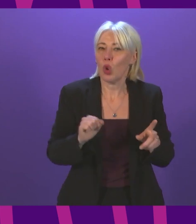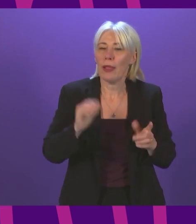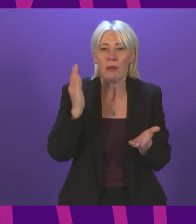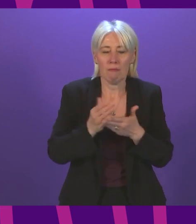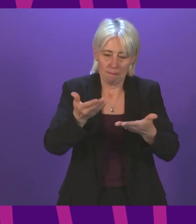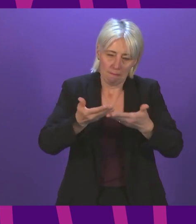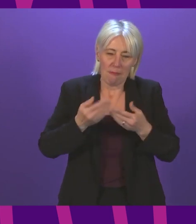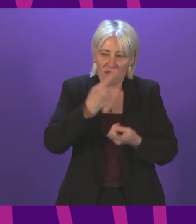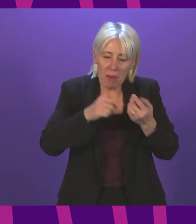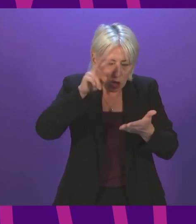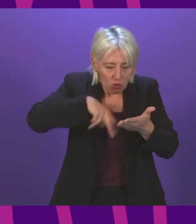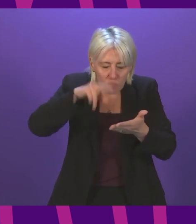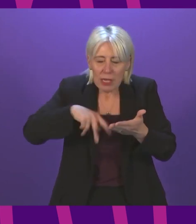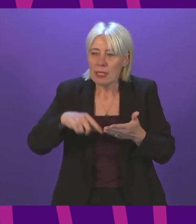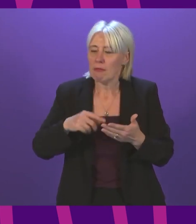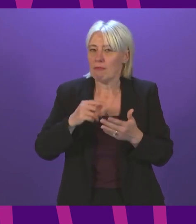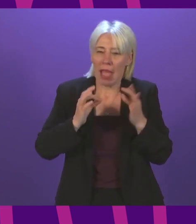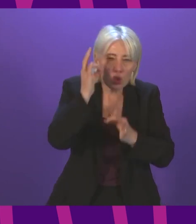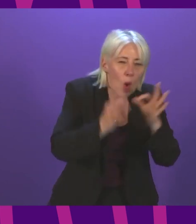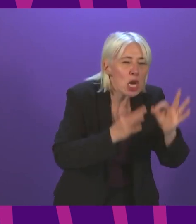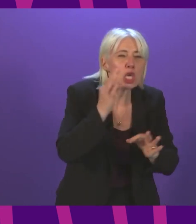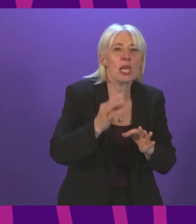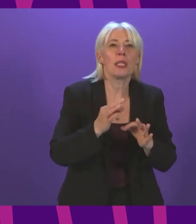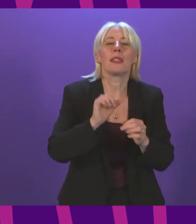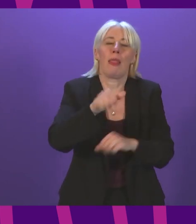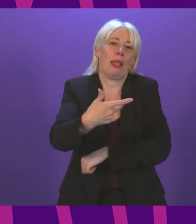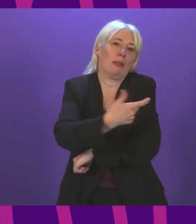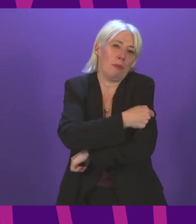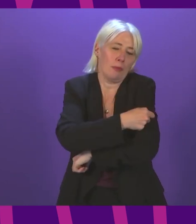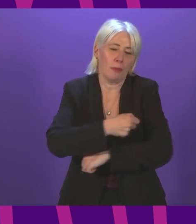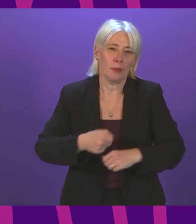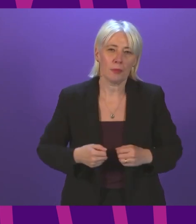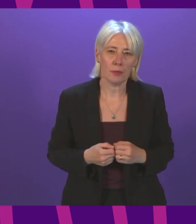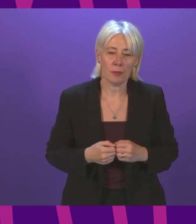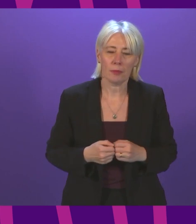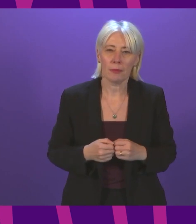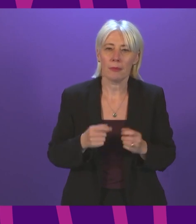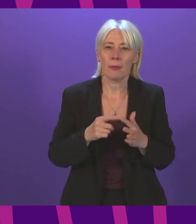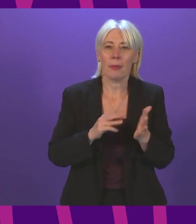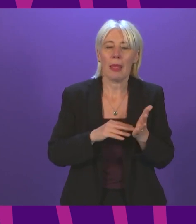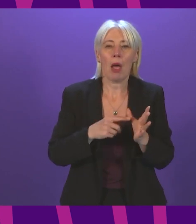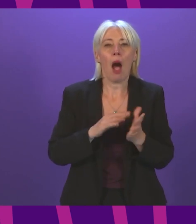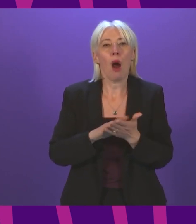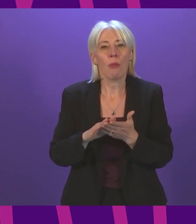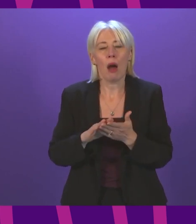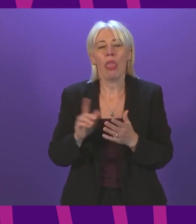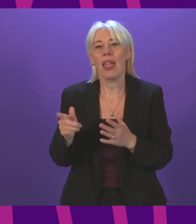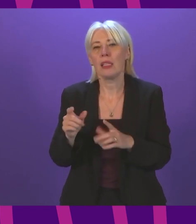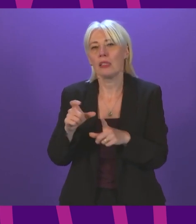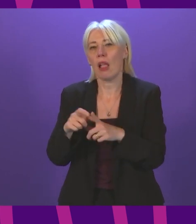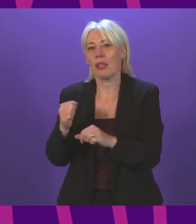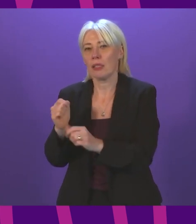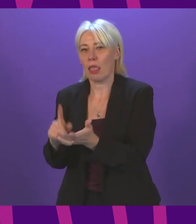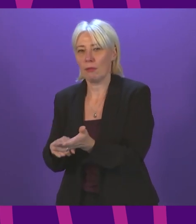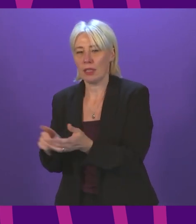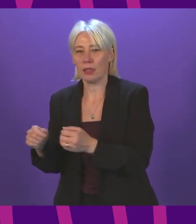all the information, and to get vaccinated. I call Emma Harper to be followed by Douglas Lumsden. Thank you,